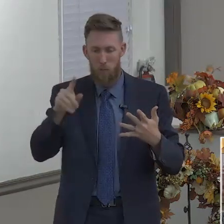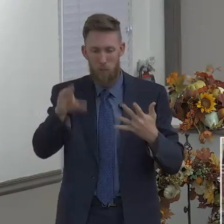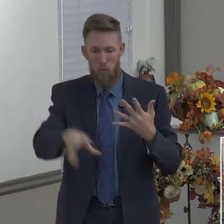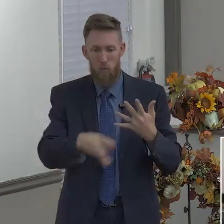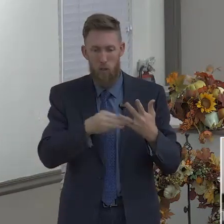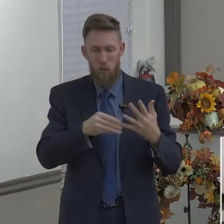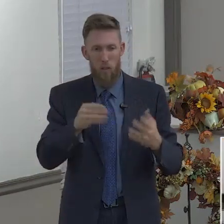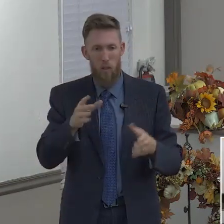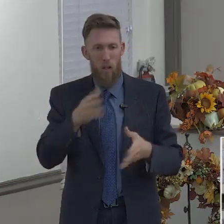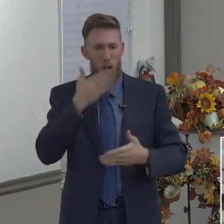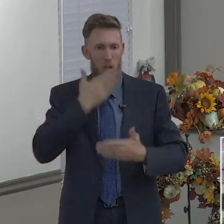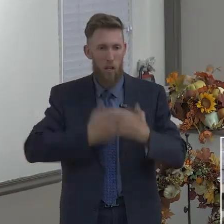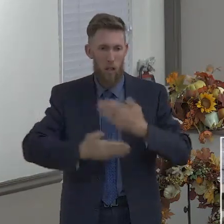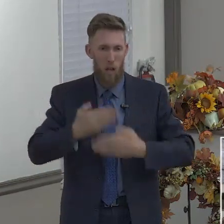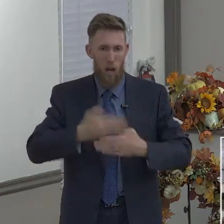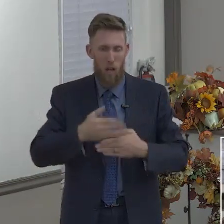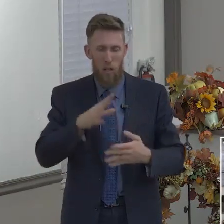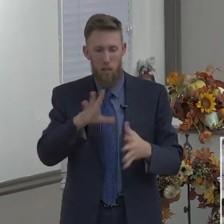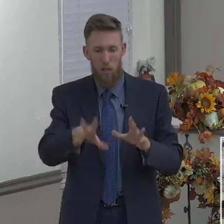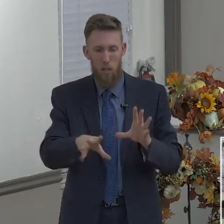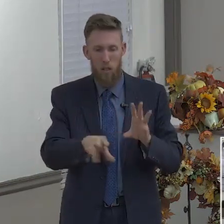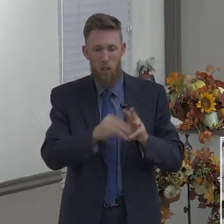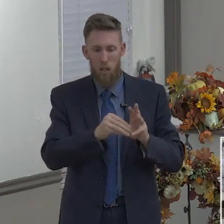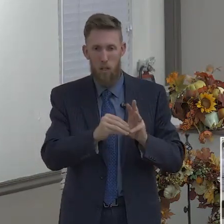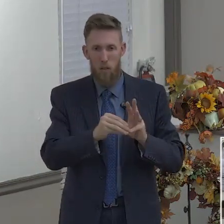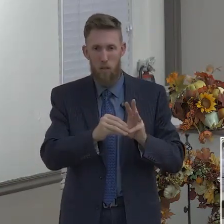charity, charity, love.